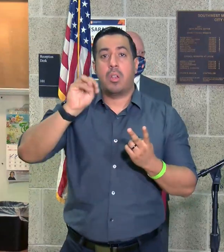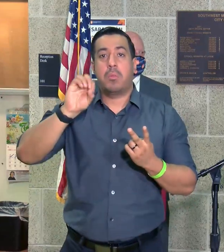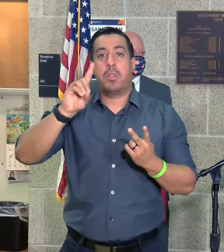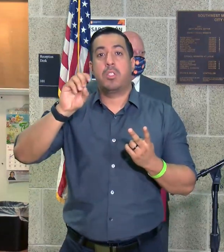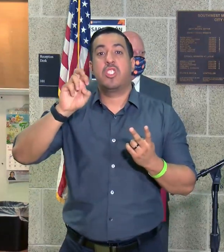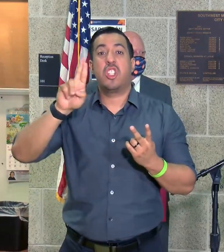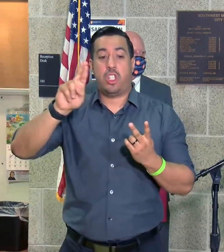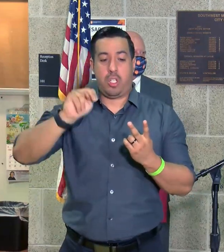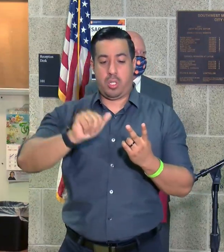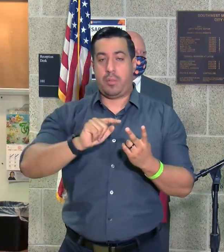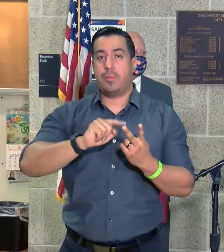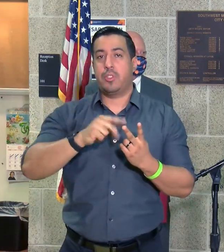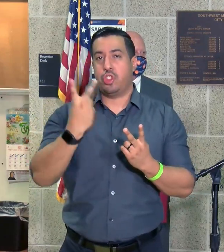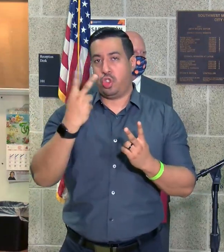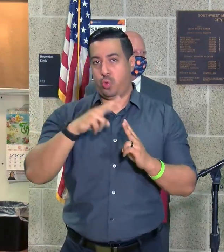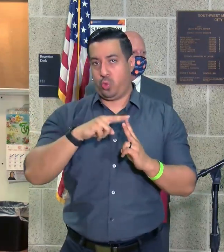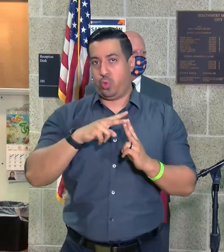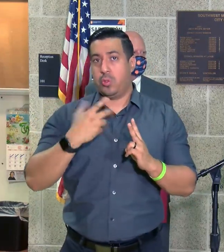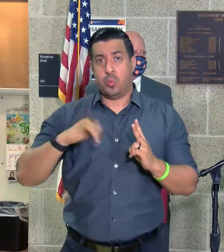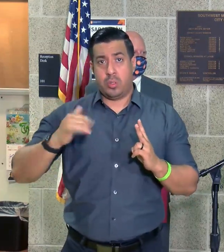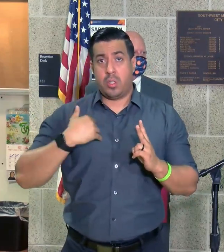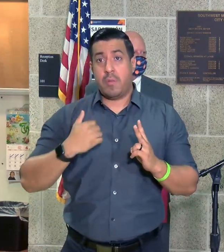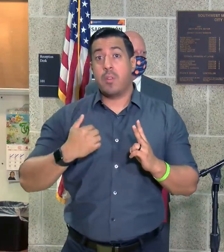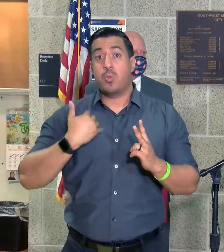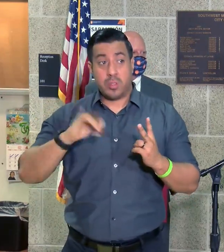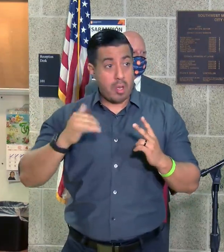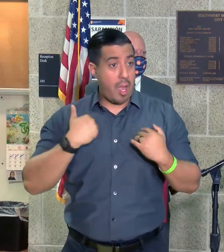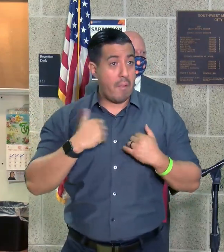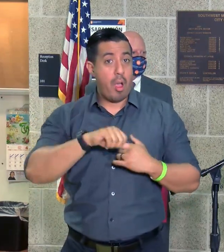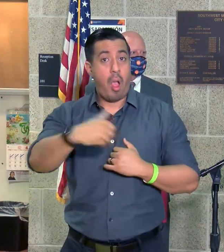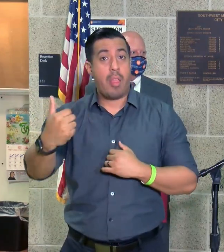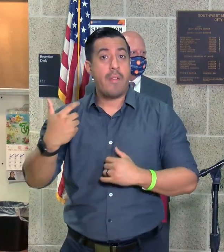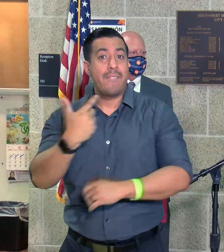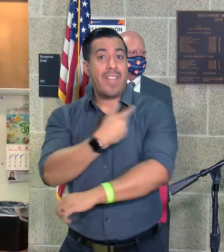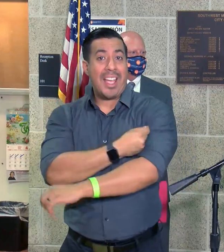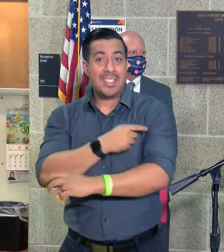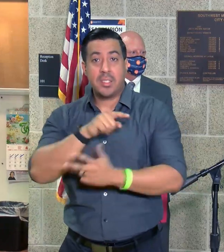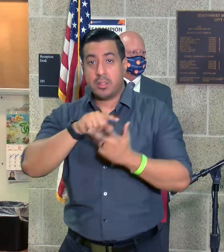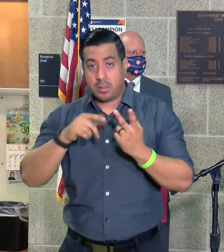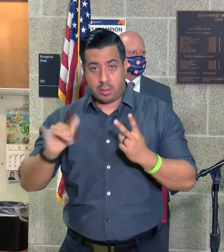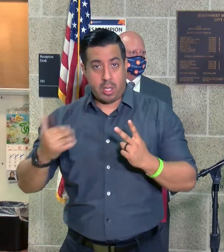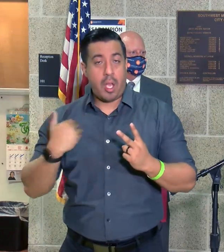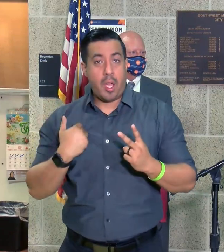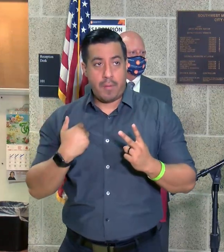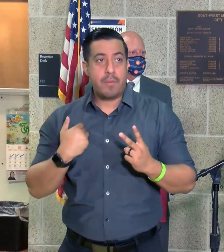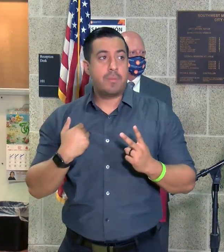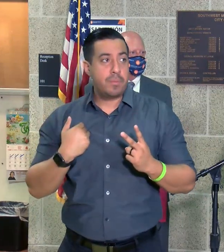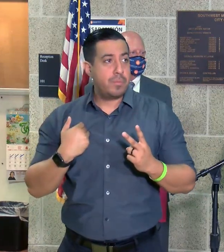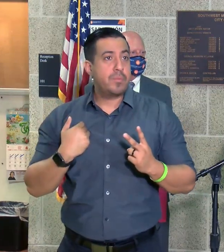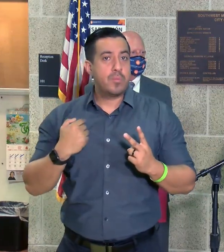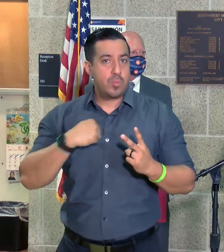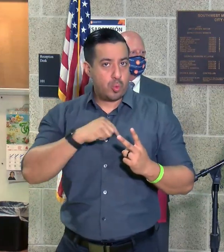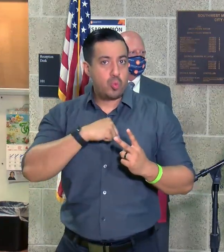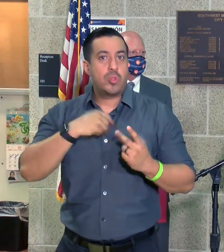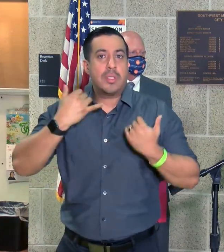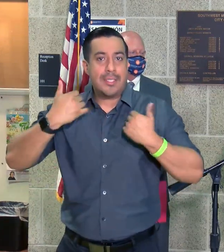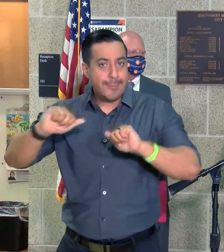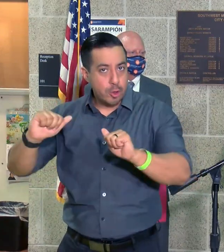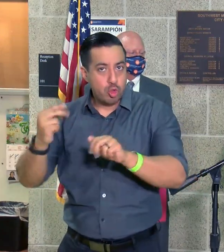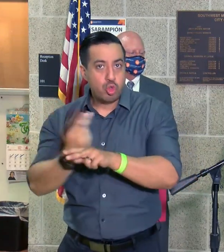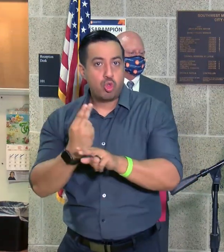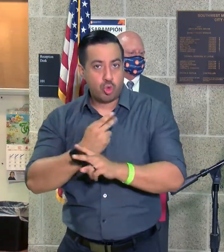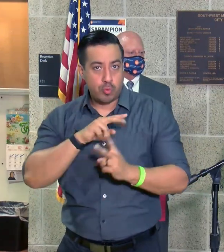Those are the two. And the good news is that we still have these other vaccines that we are still using